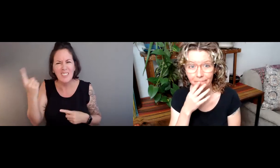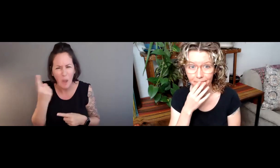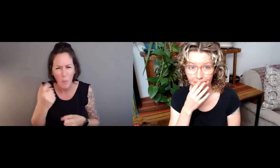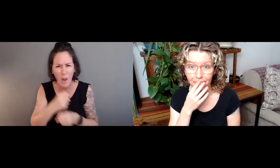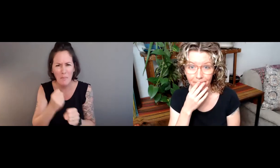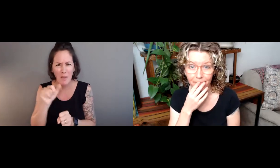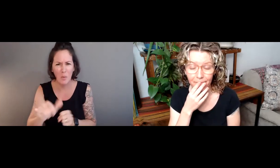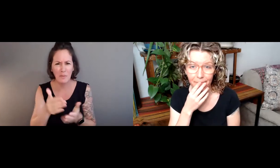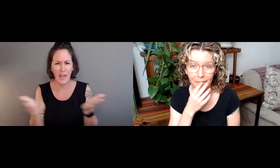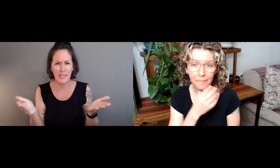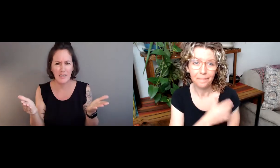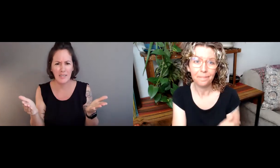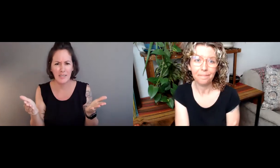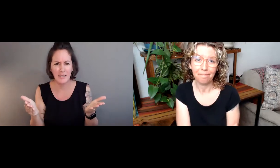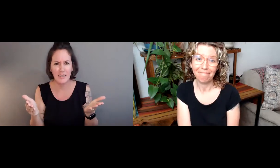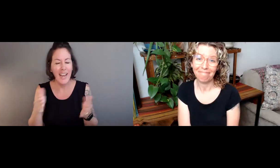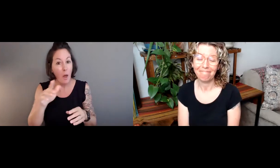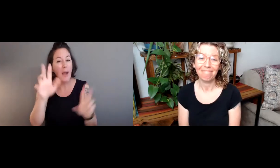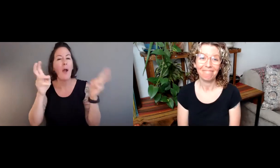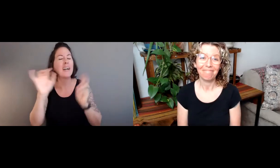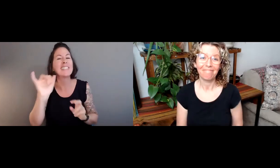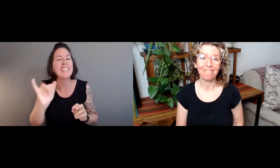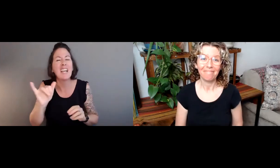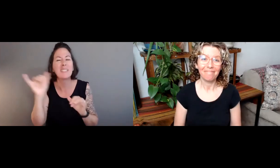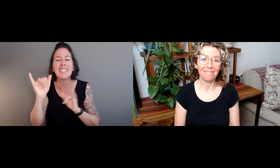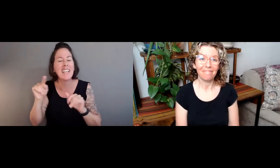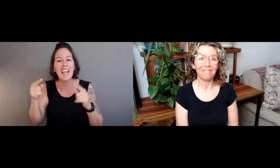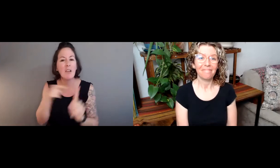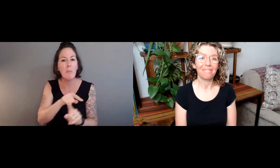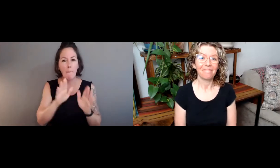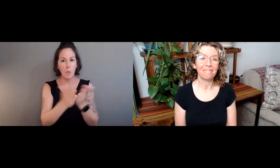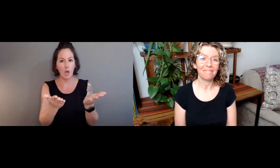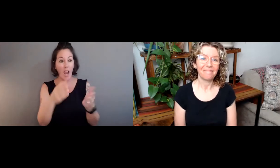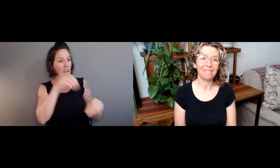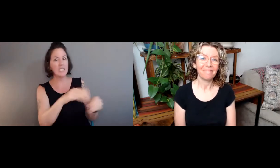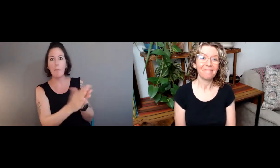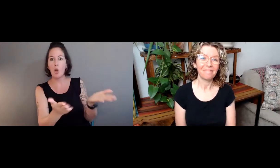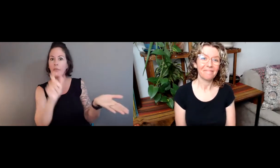And I always thought to myself, but somebody came up with those systems.